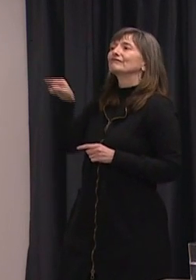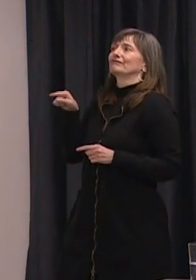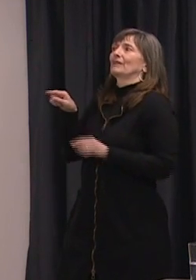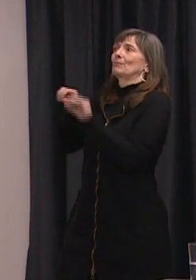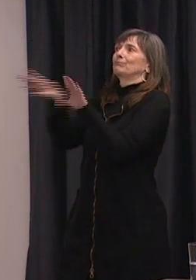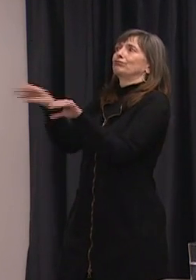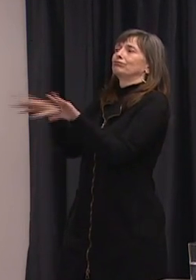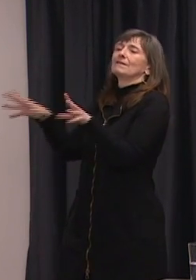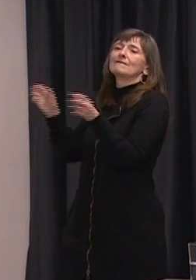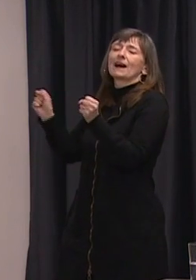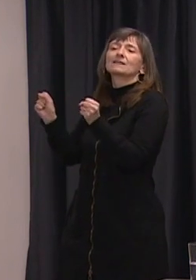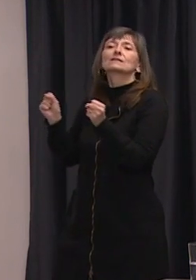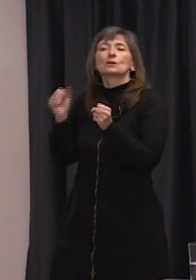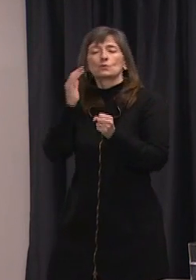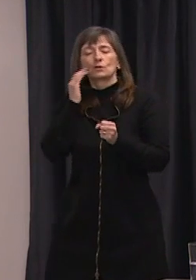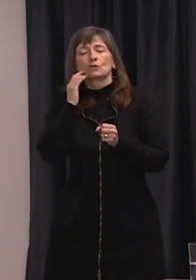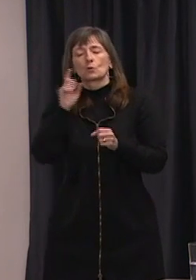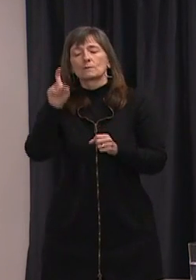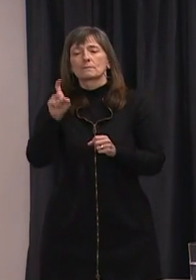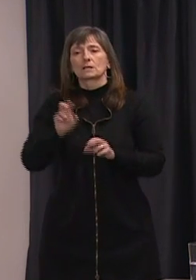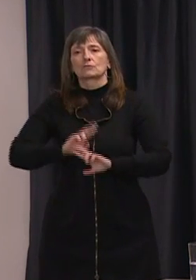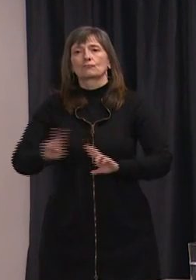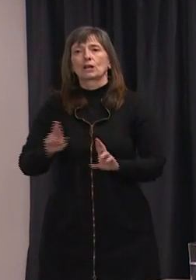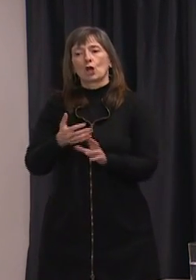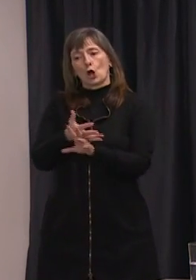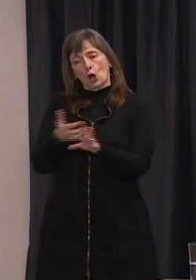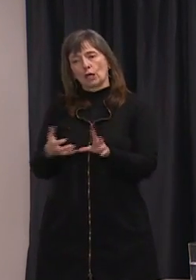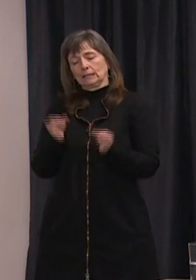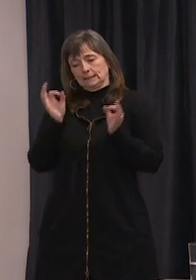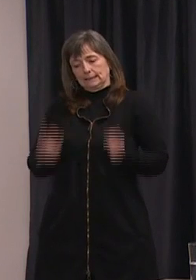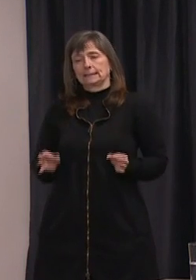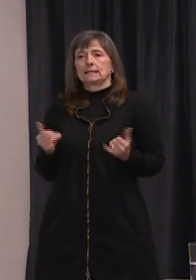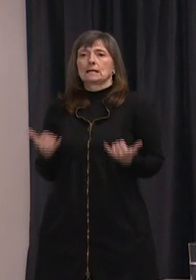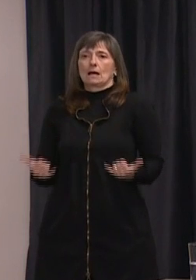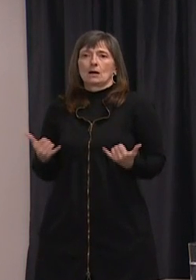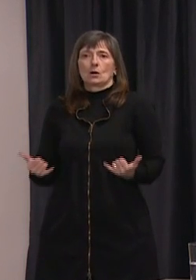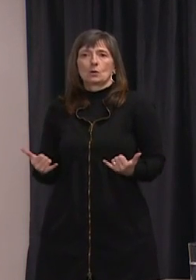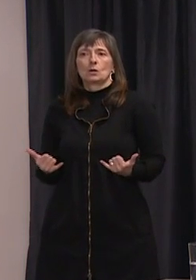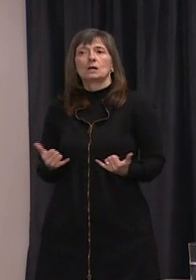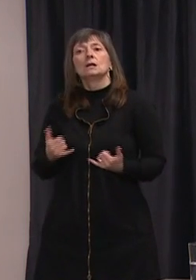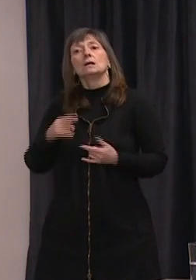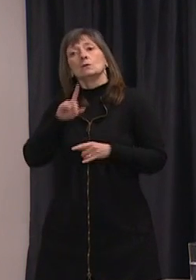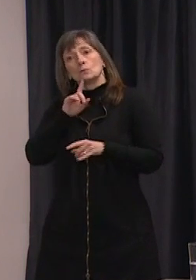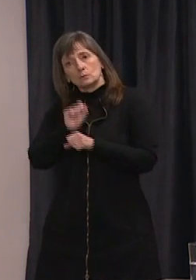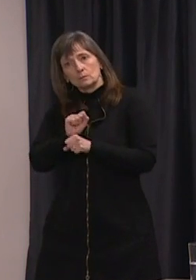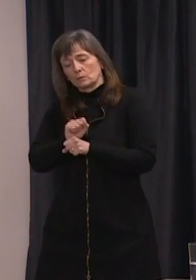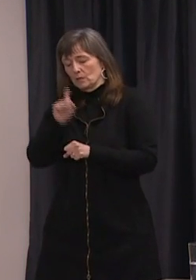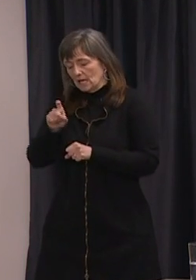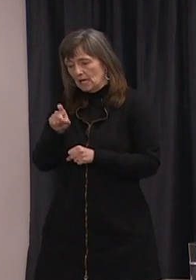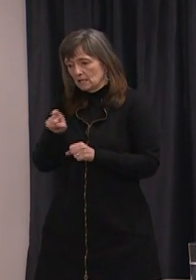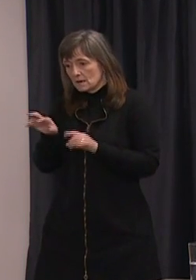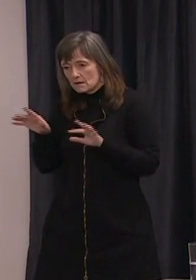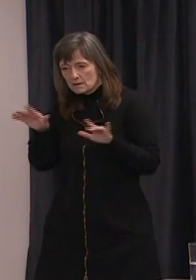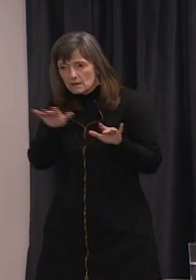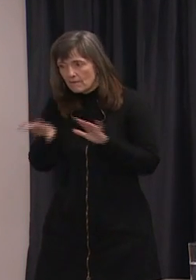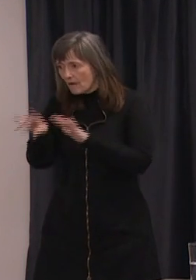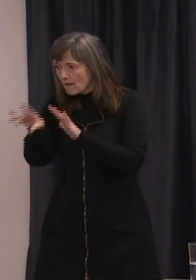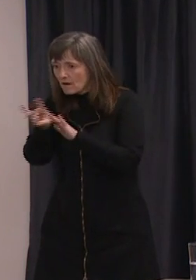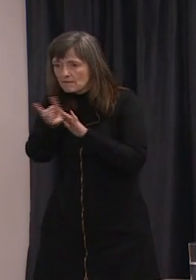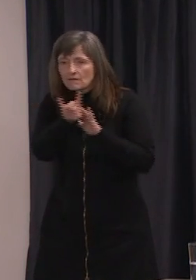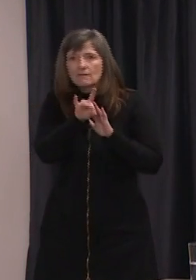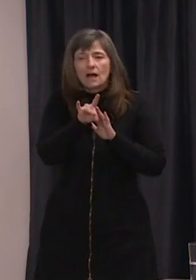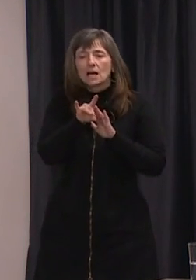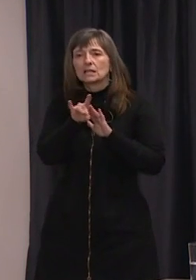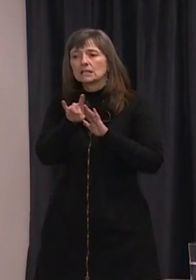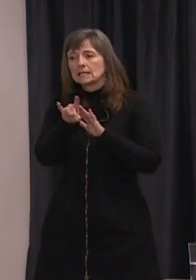act now. We must do what we can to detect and contain this virus and to alleviate the spread